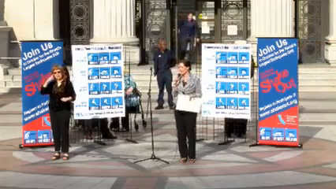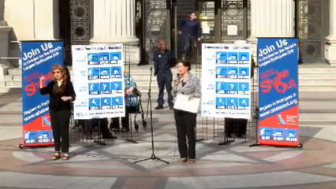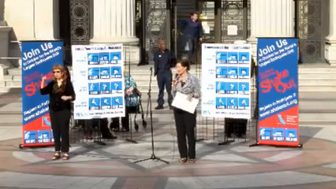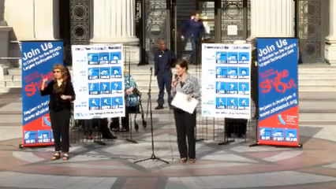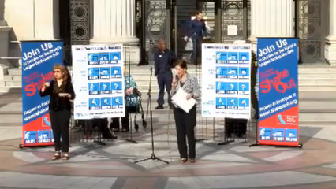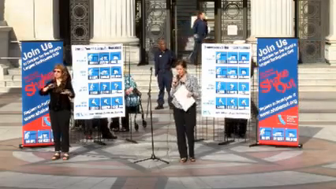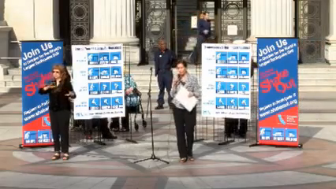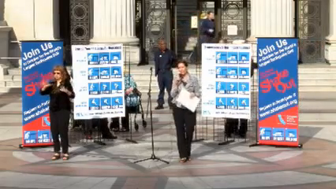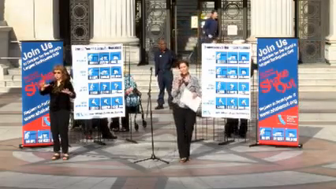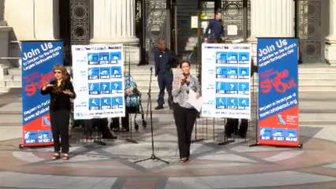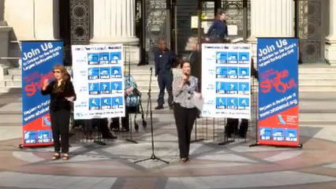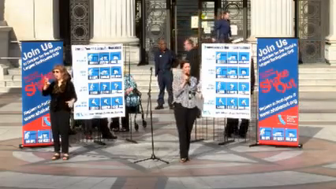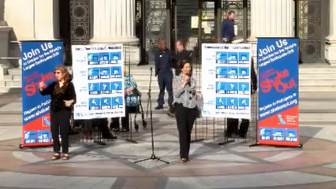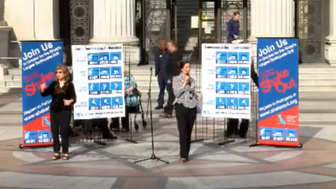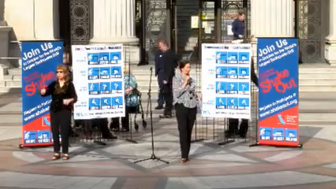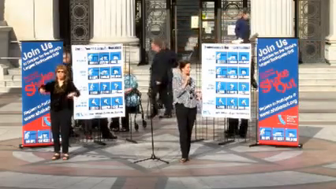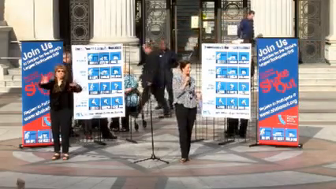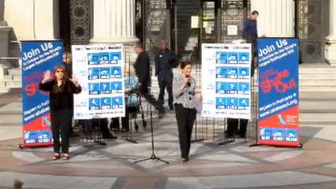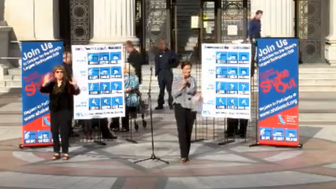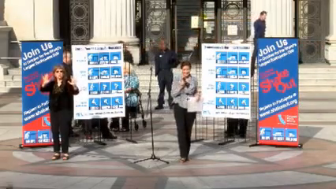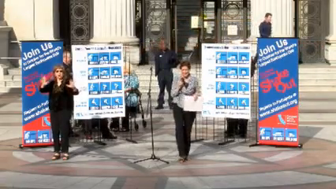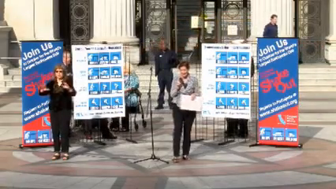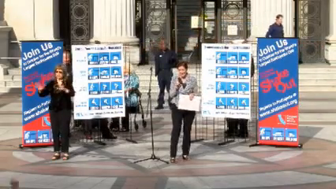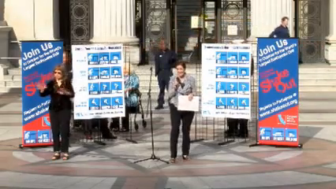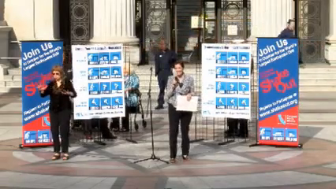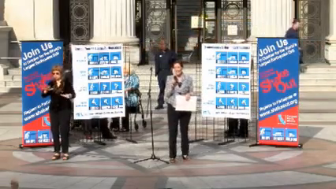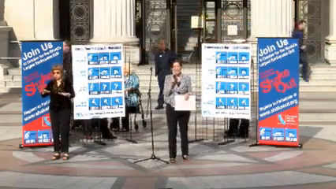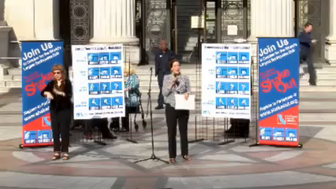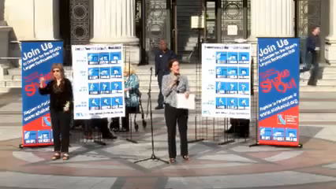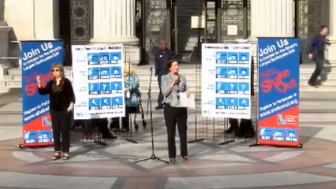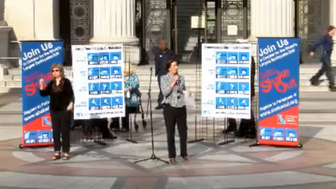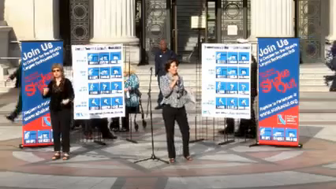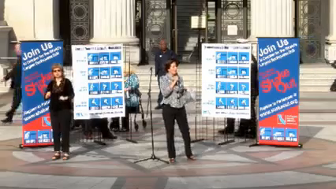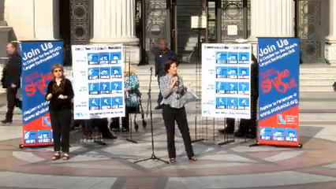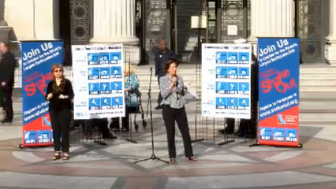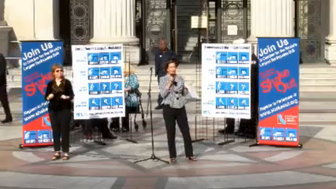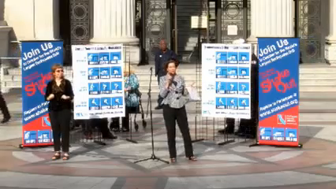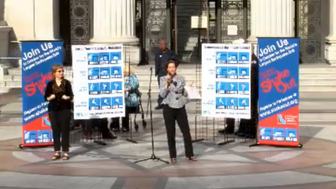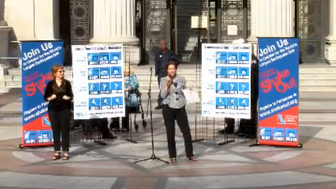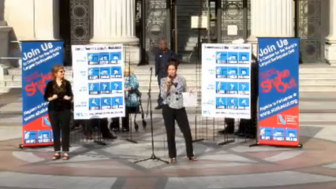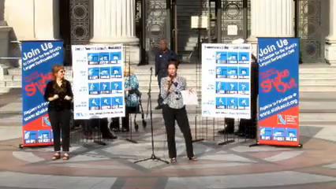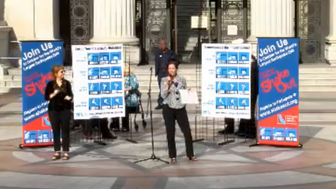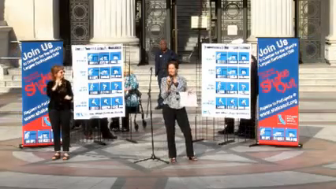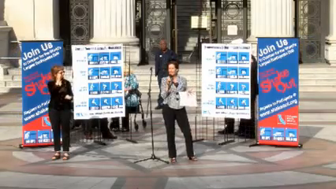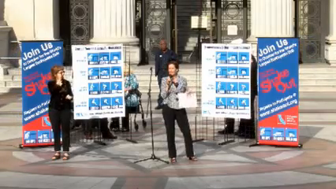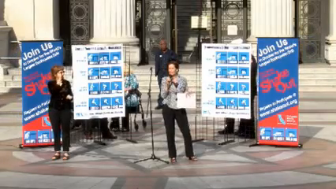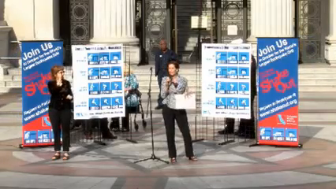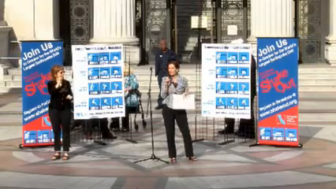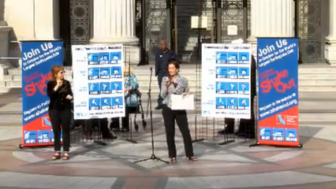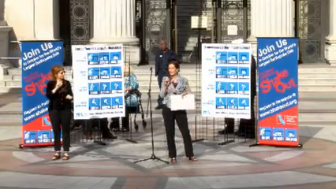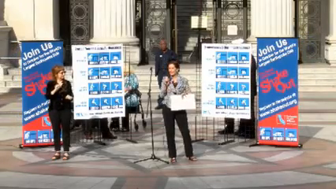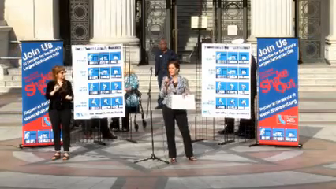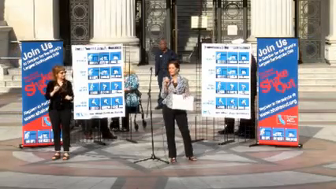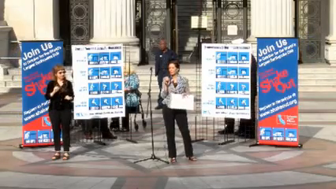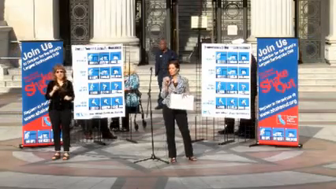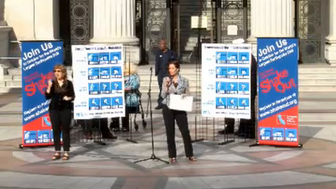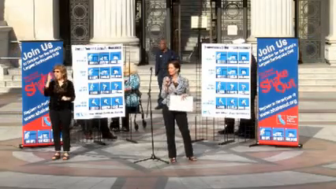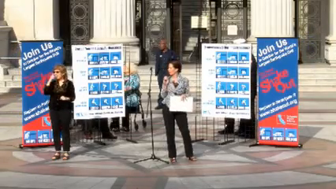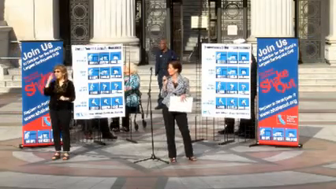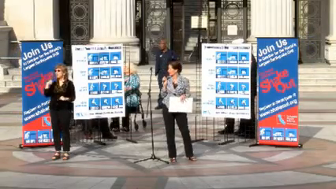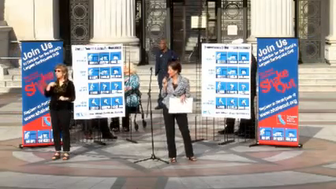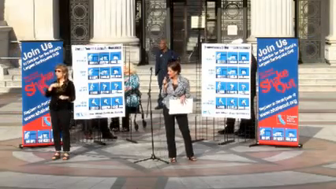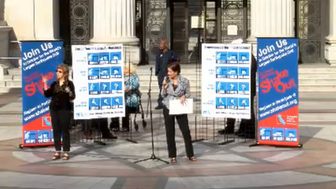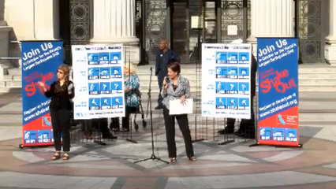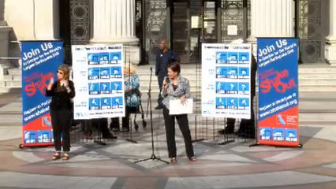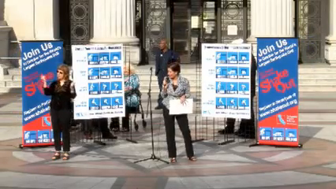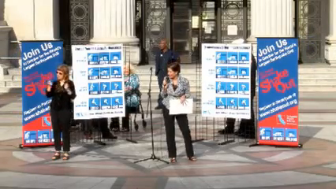shakeout the great shakeout and we're celebrating in a way that I think is truly